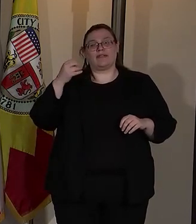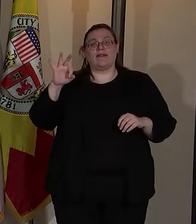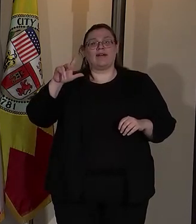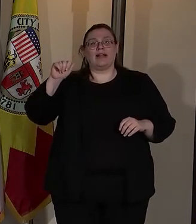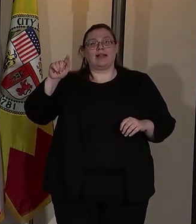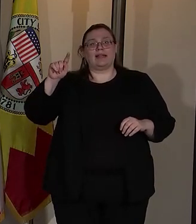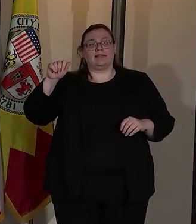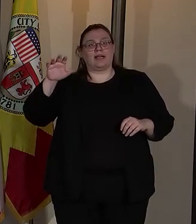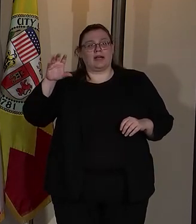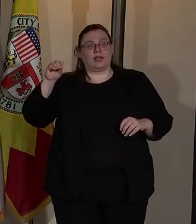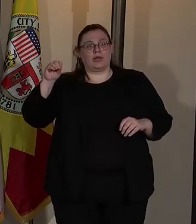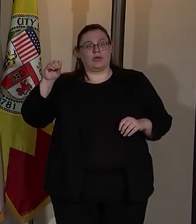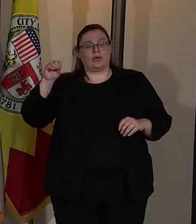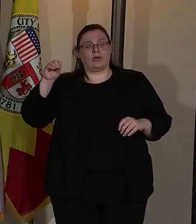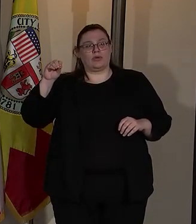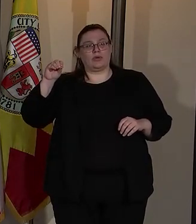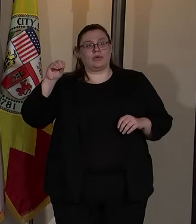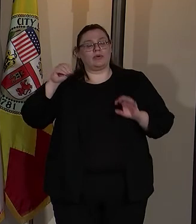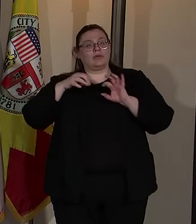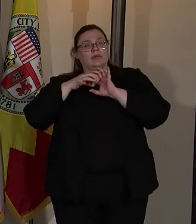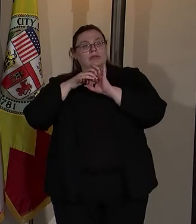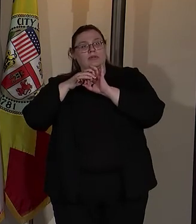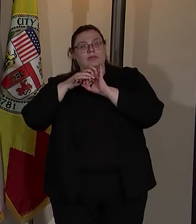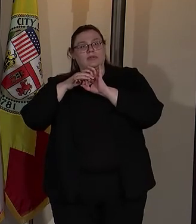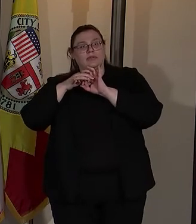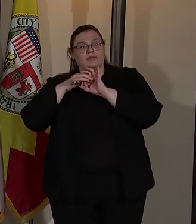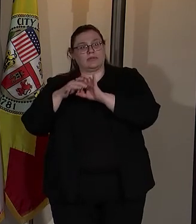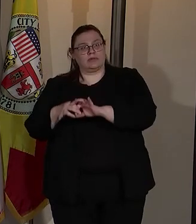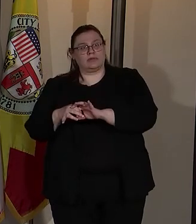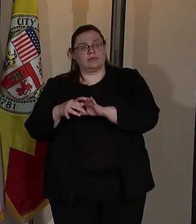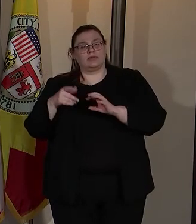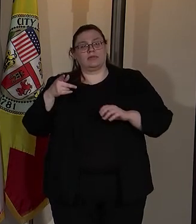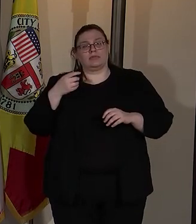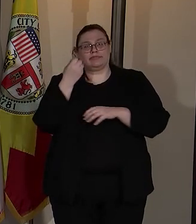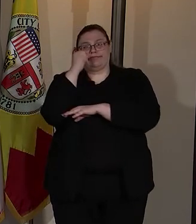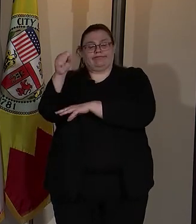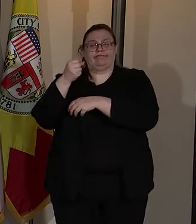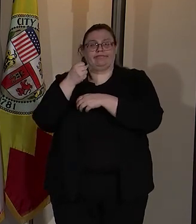and it's all related to protests.